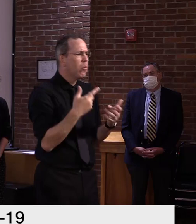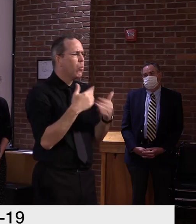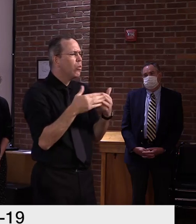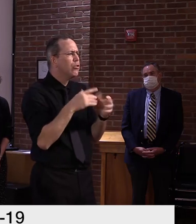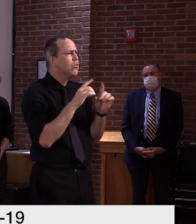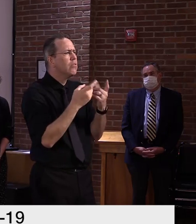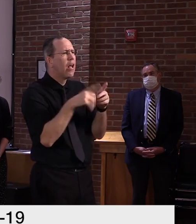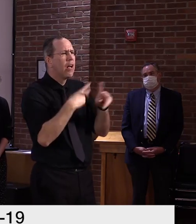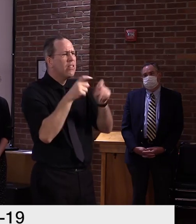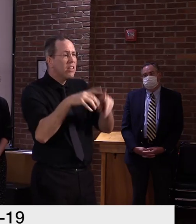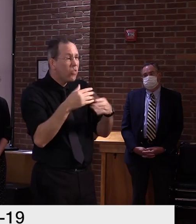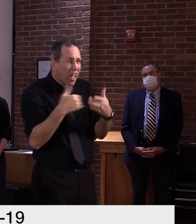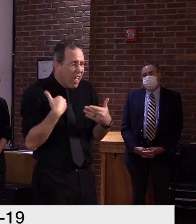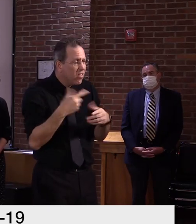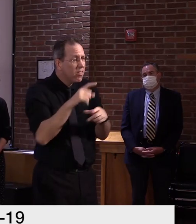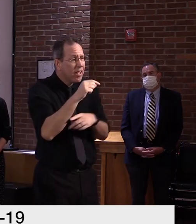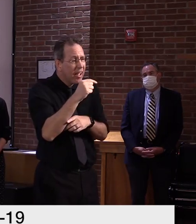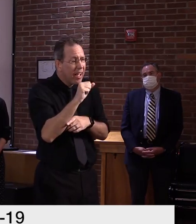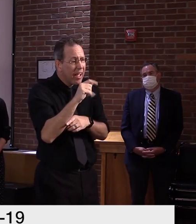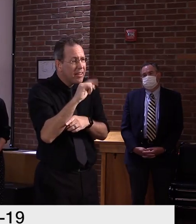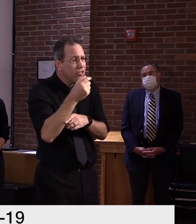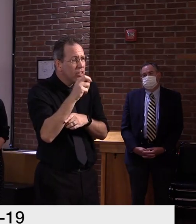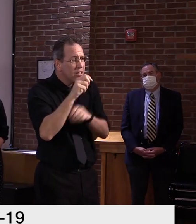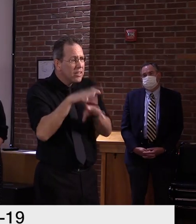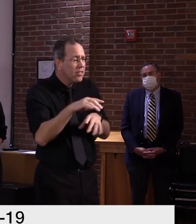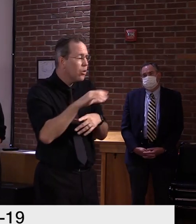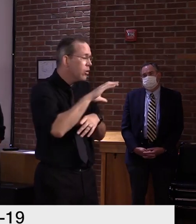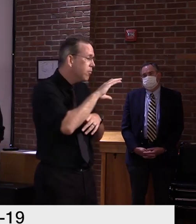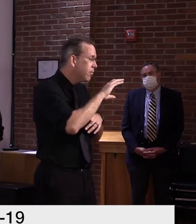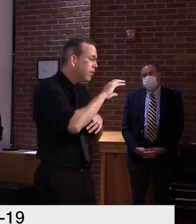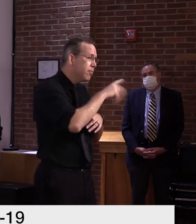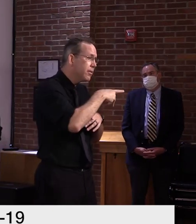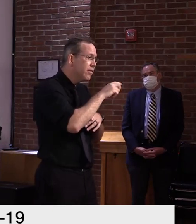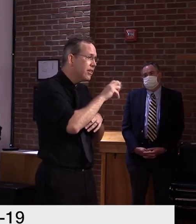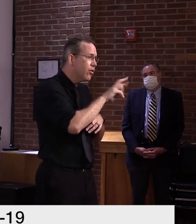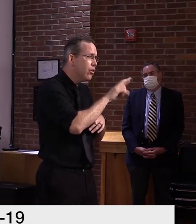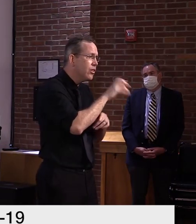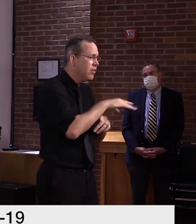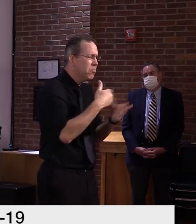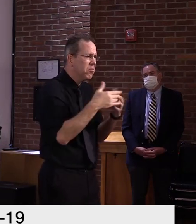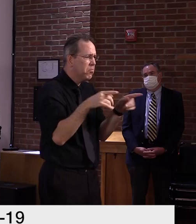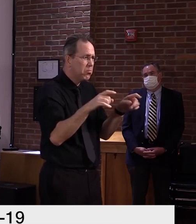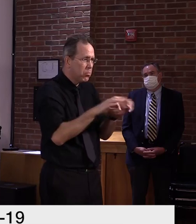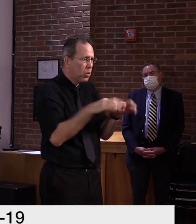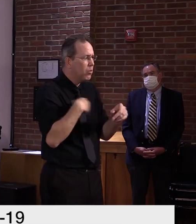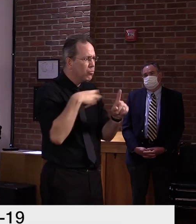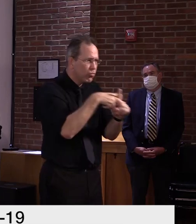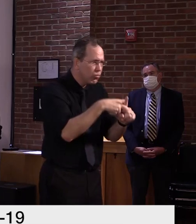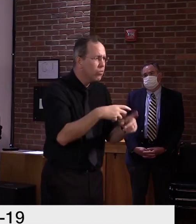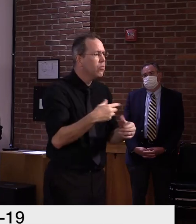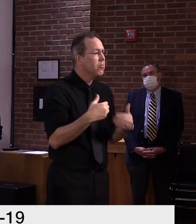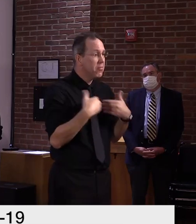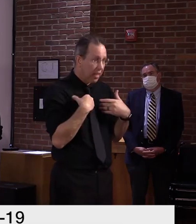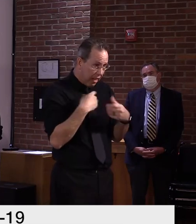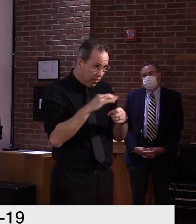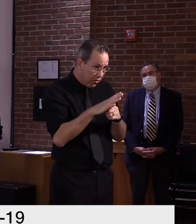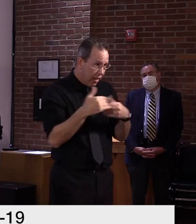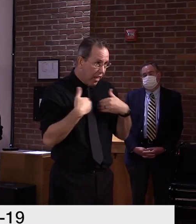we would be notified by the lab that the PCR test is positive and get into gear with the